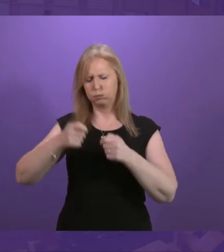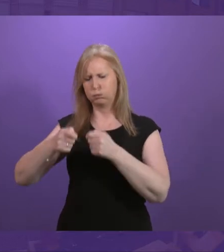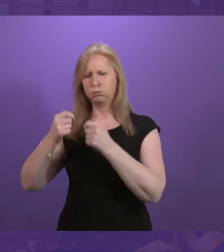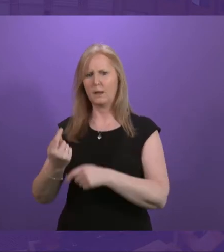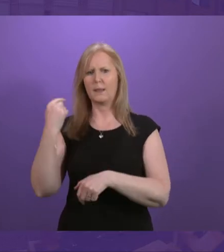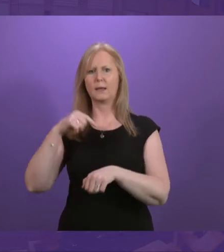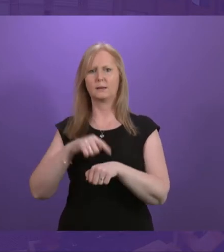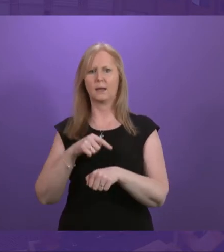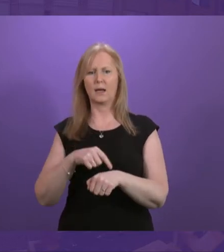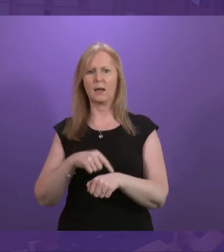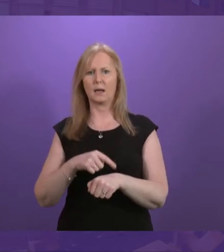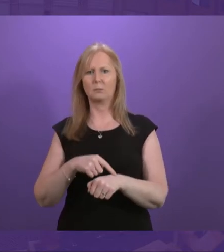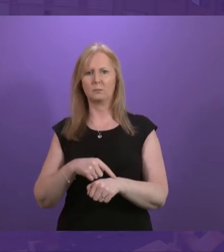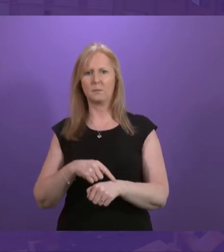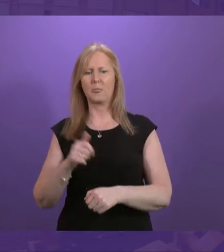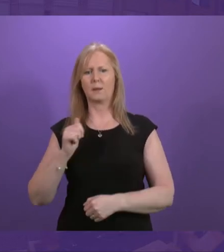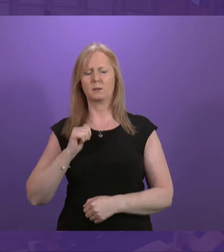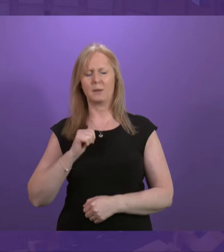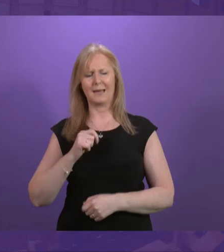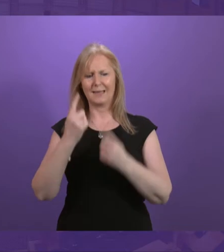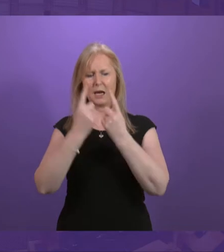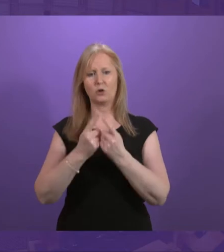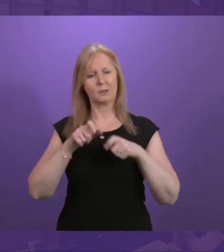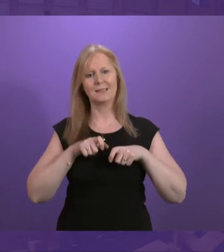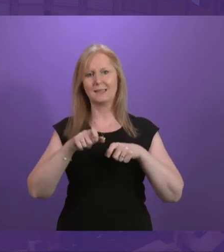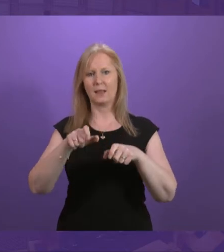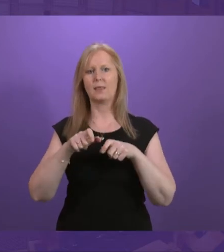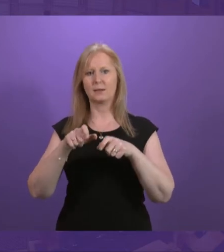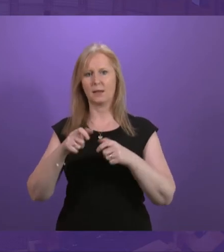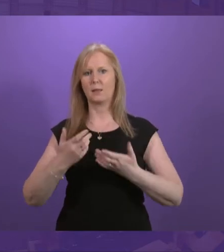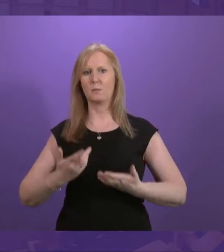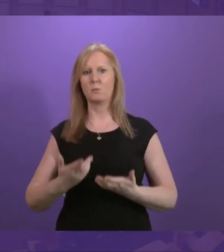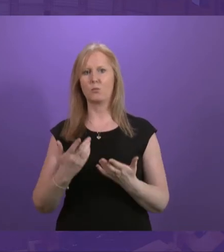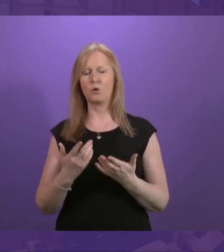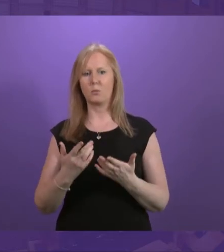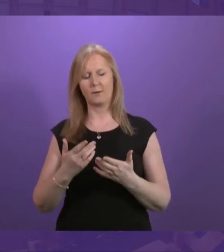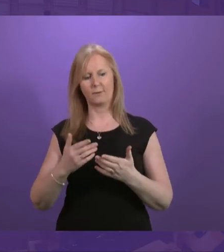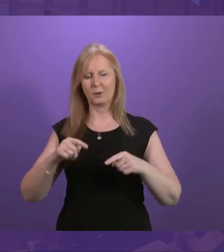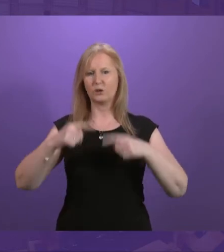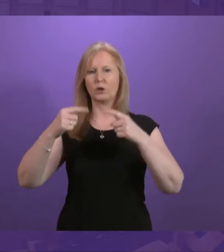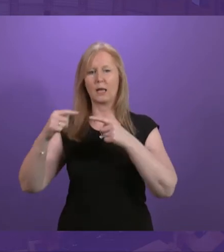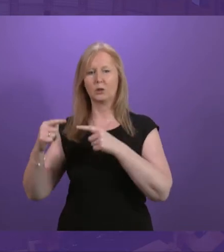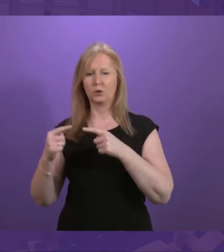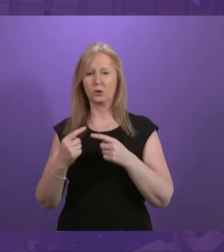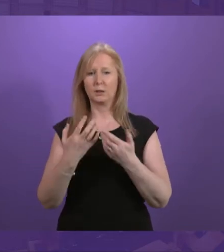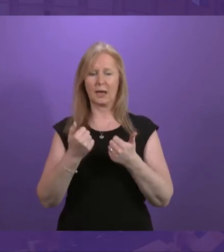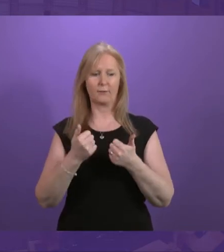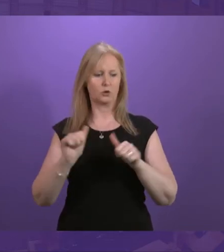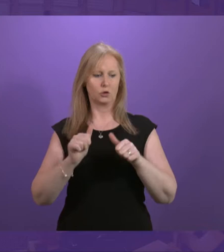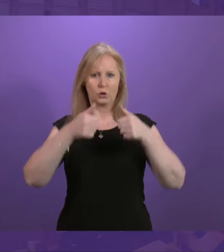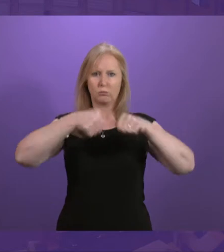And I know and suspect that some of these issues will still be present to this day in terms of the challenges that are still to be